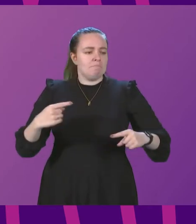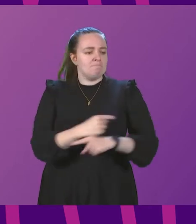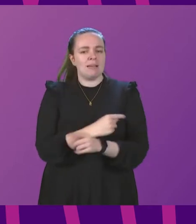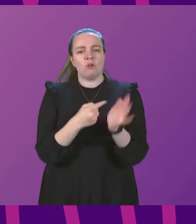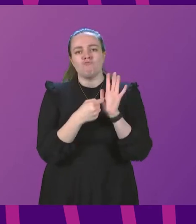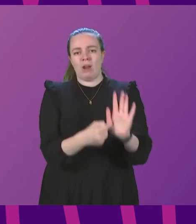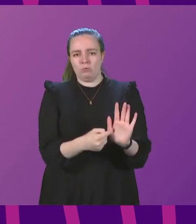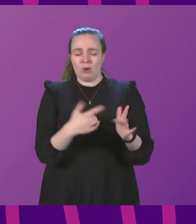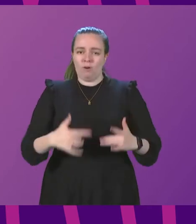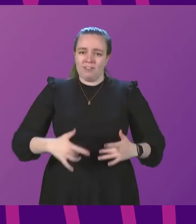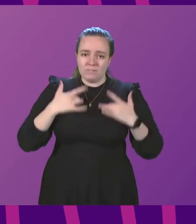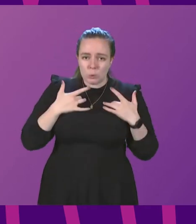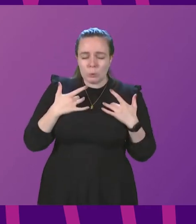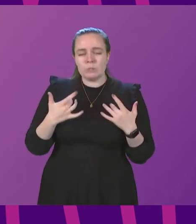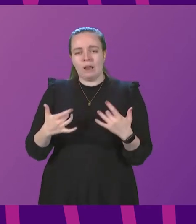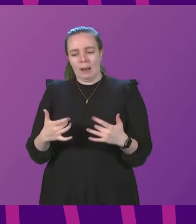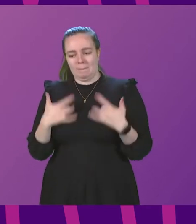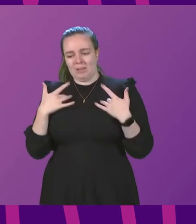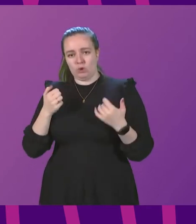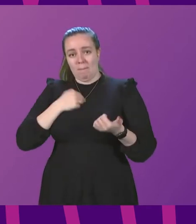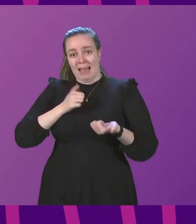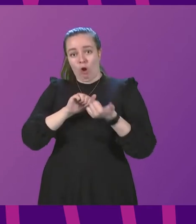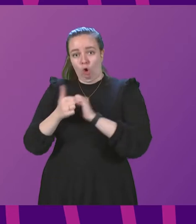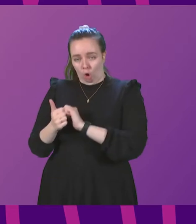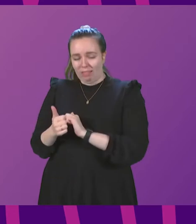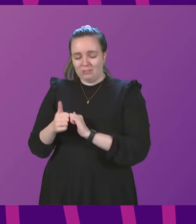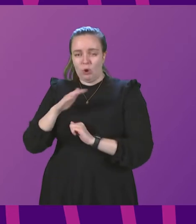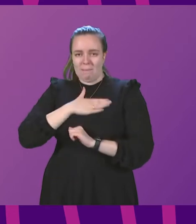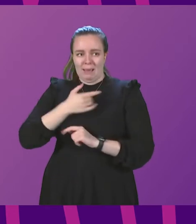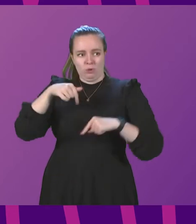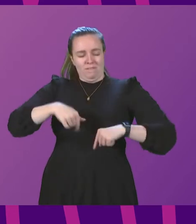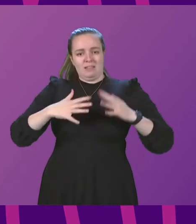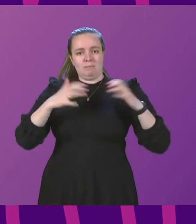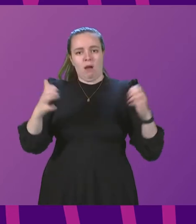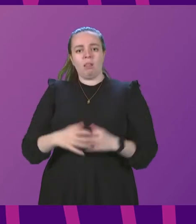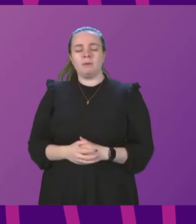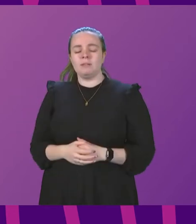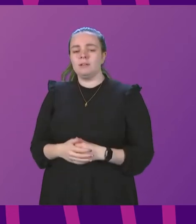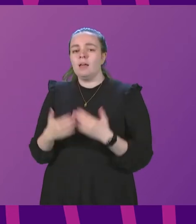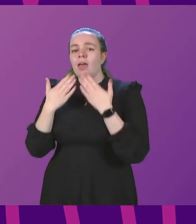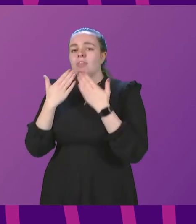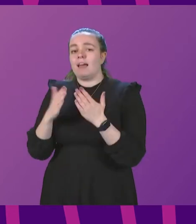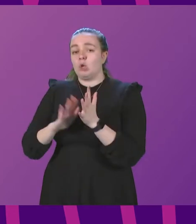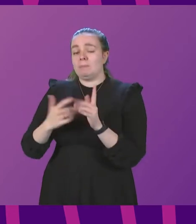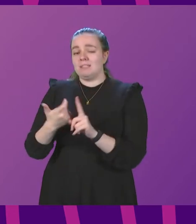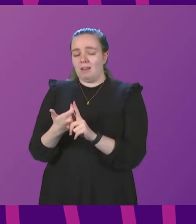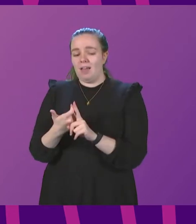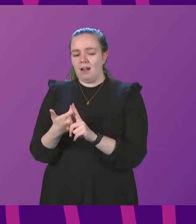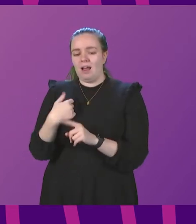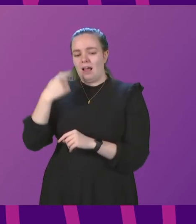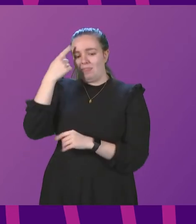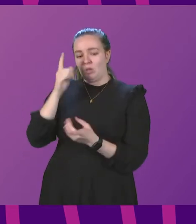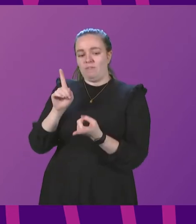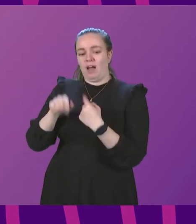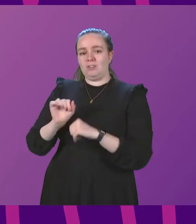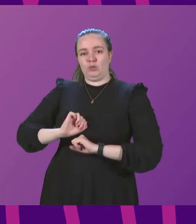of the views and opinions of colleagues who are members of this Parliament. Thank you, Mr Kerr. I think you have answered your